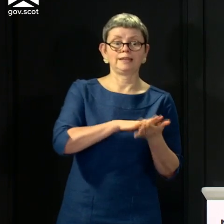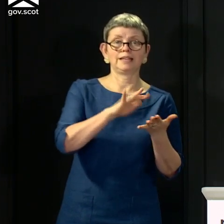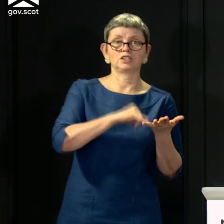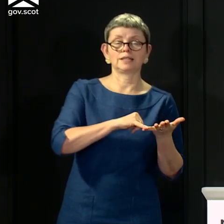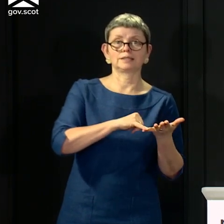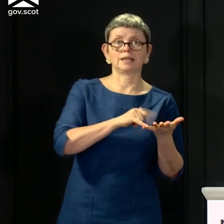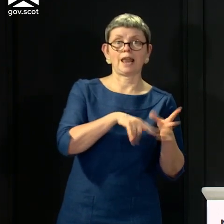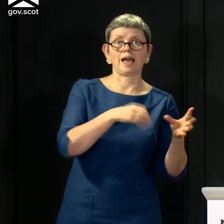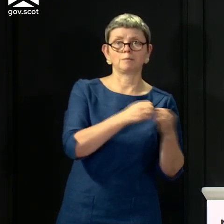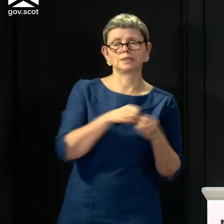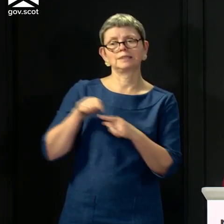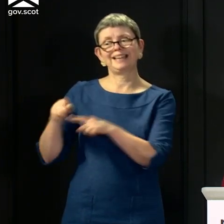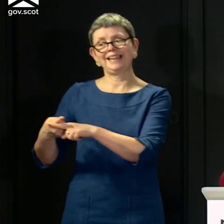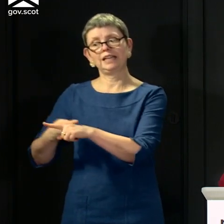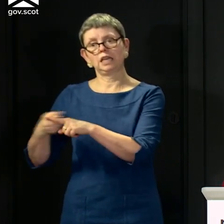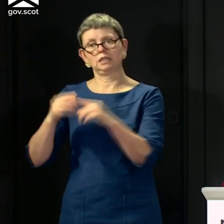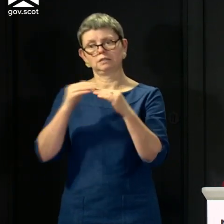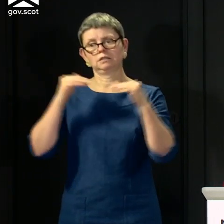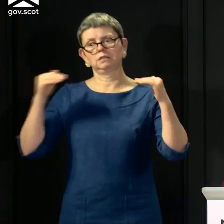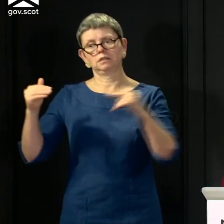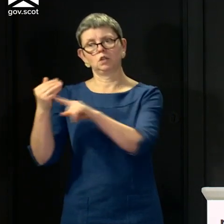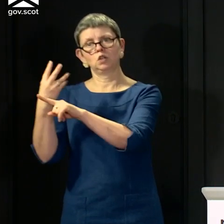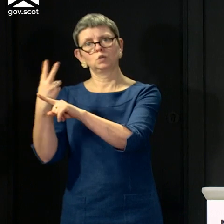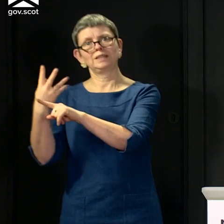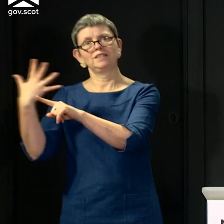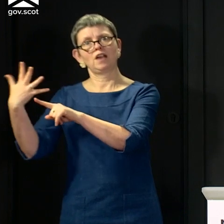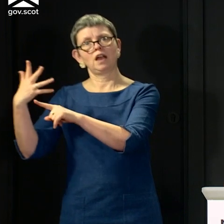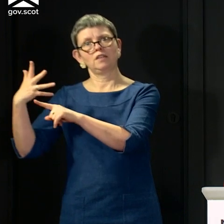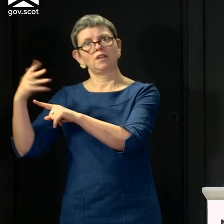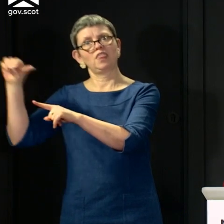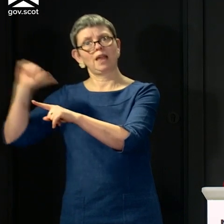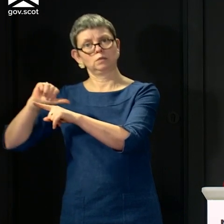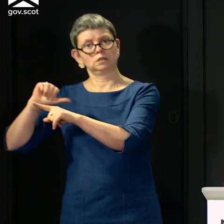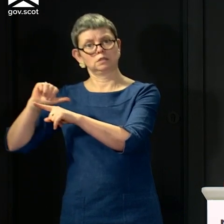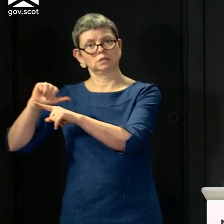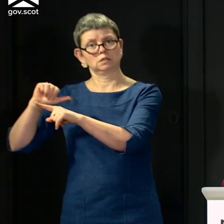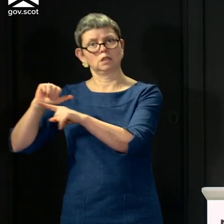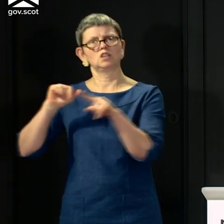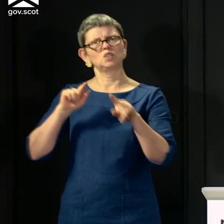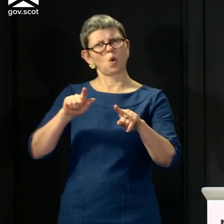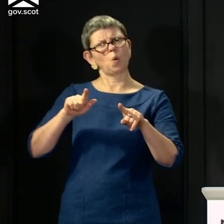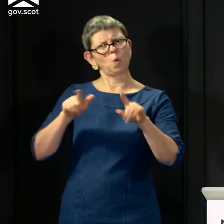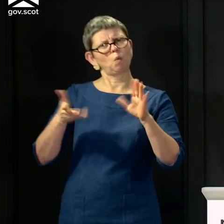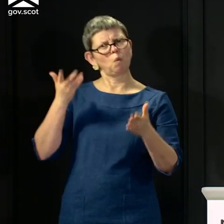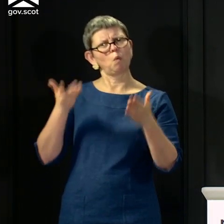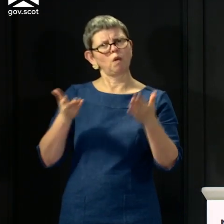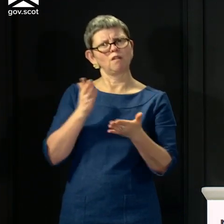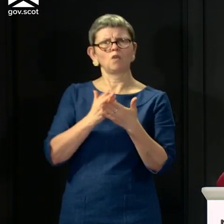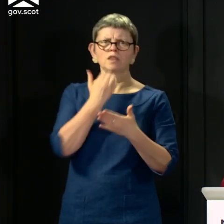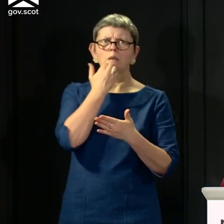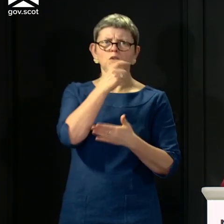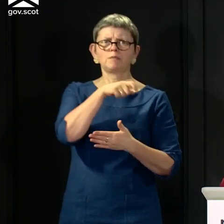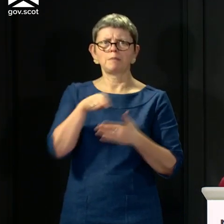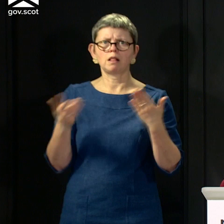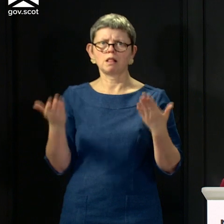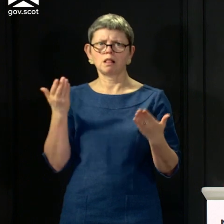25,000. So at that point, it was proportionately higher than that. I think, actually, as we progress this, and we're